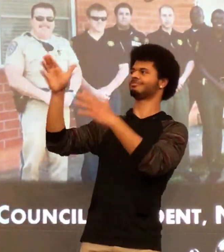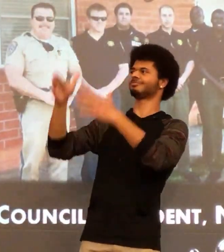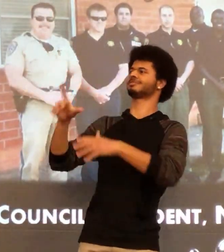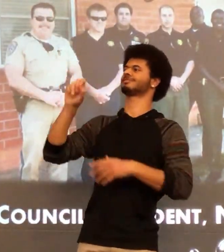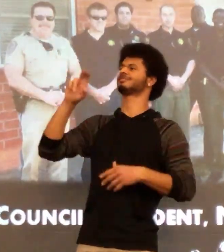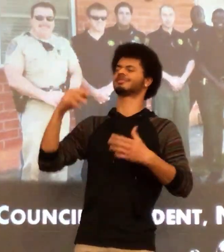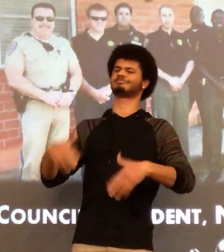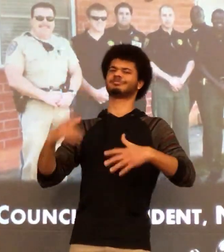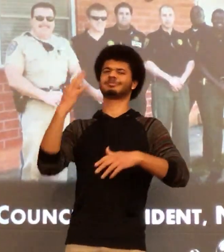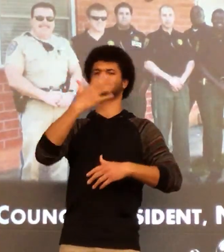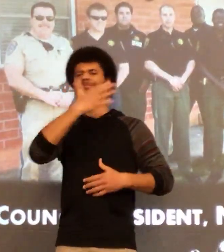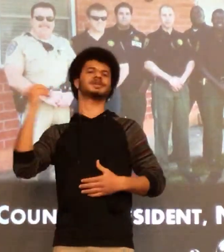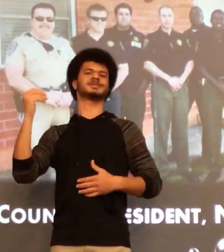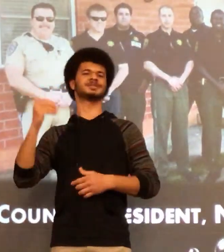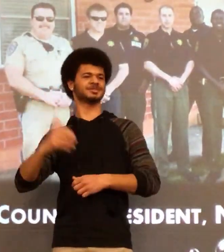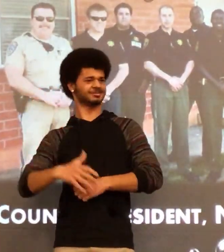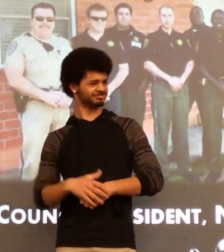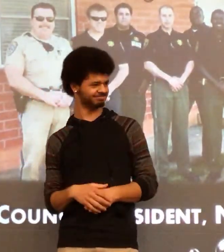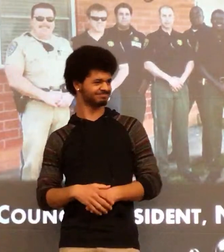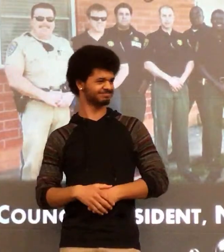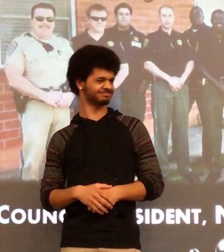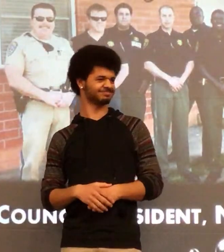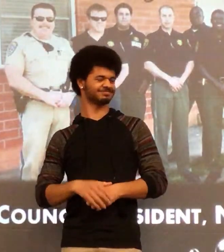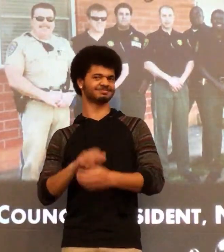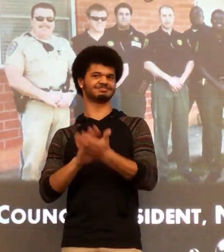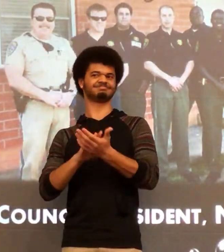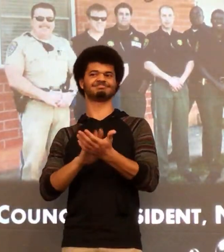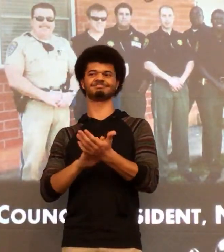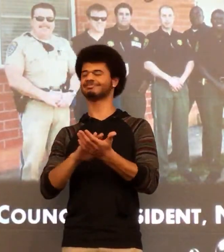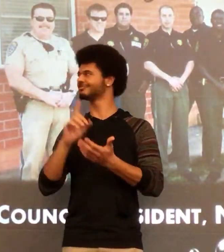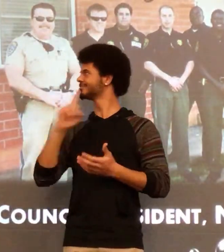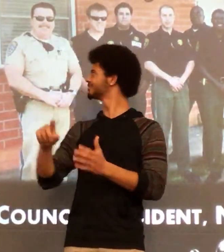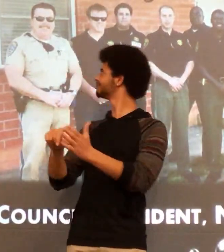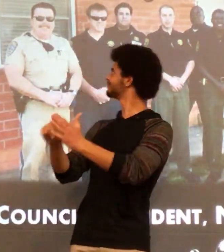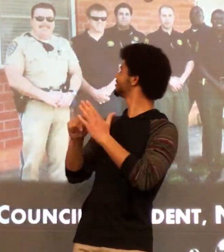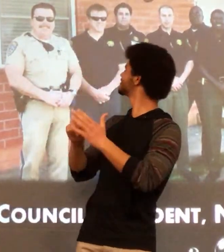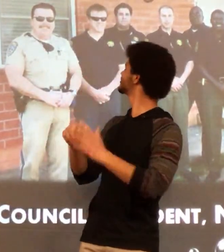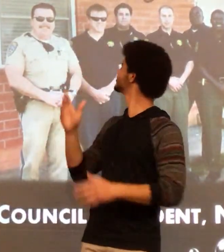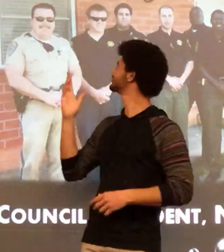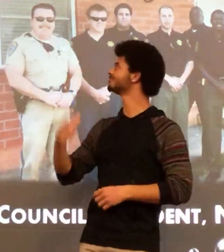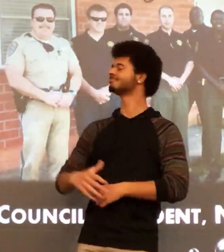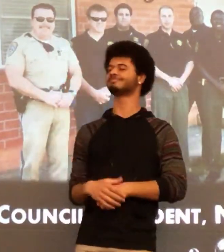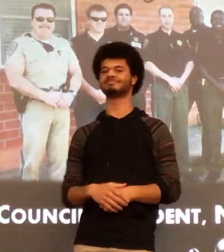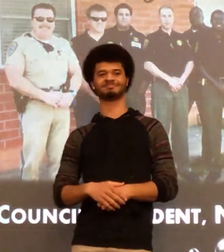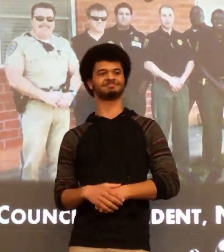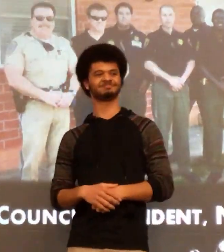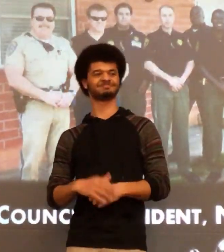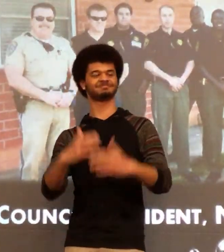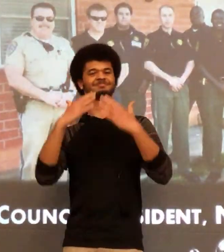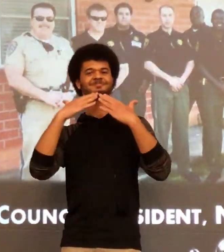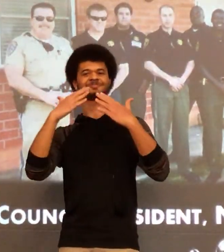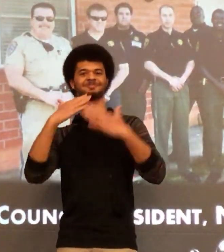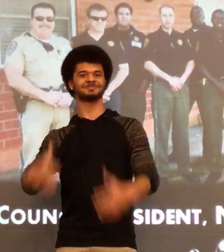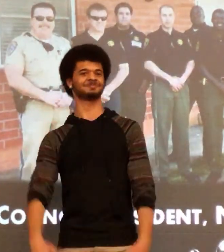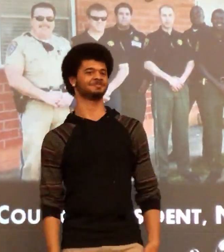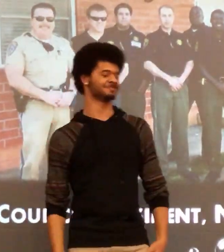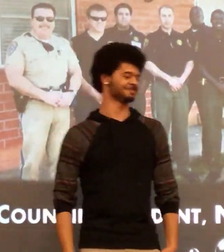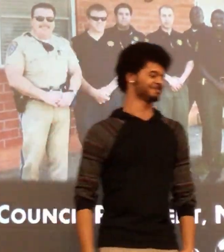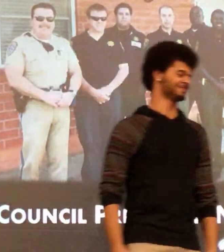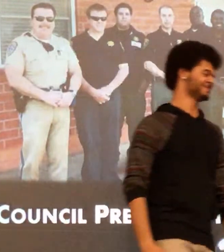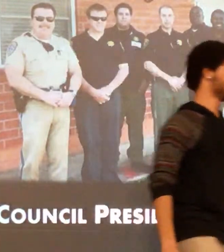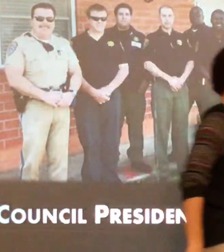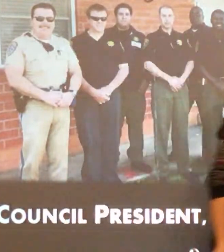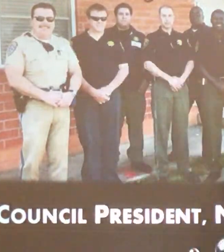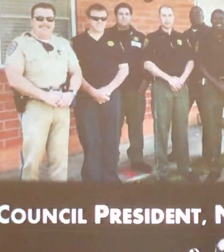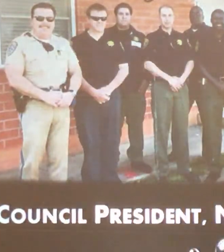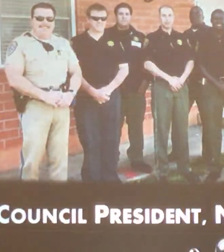We wanted to honor Don. He is the best individual on this campus. Extremely impressive how well he